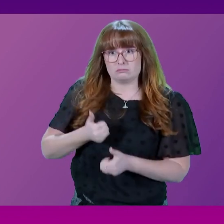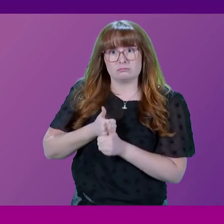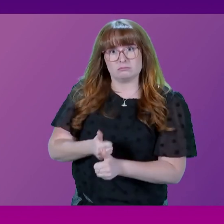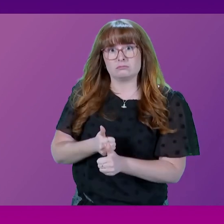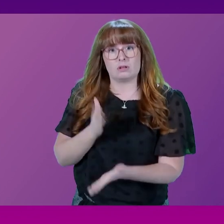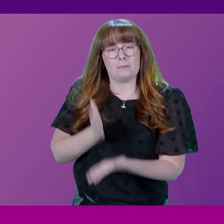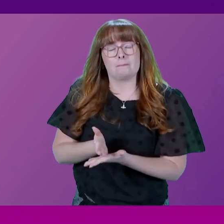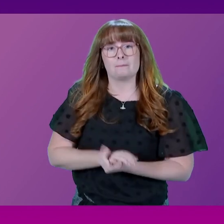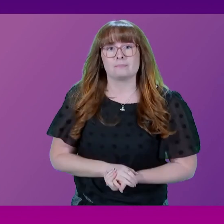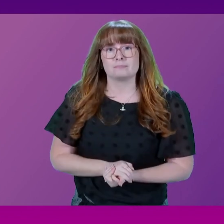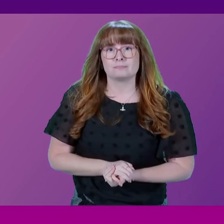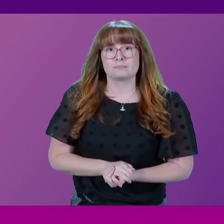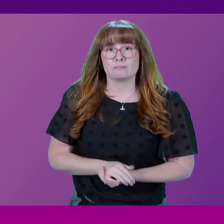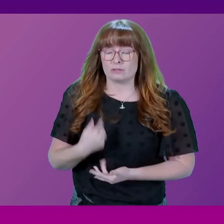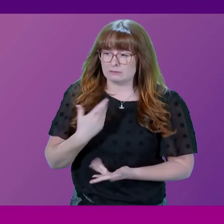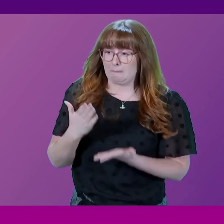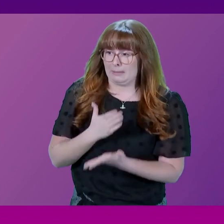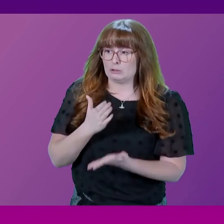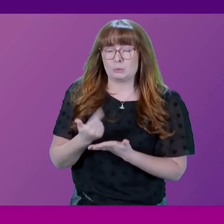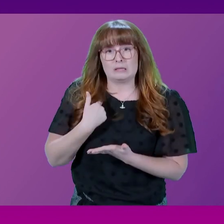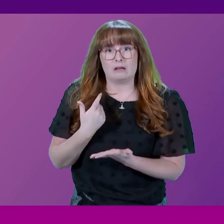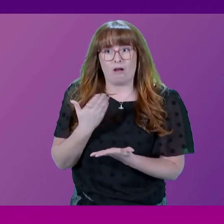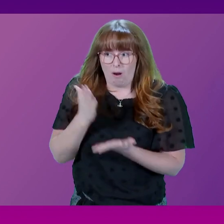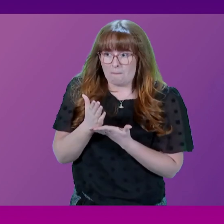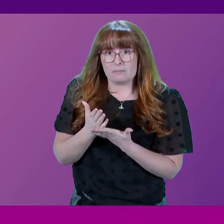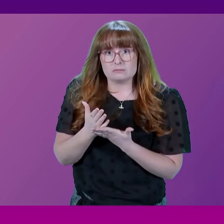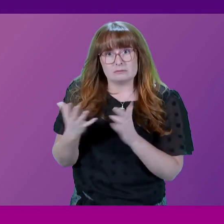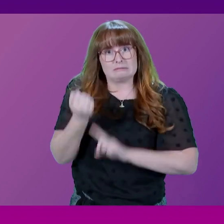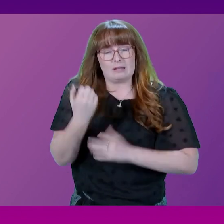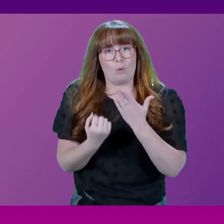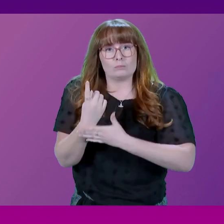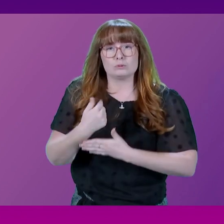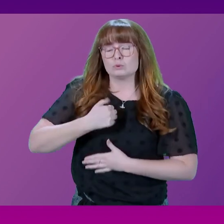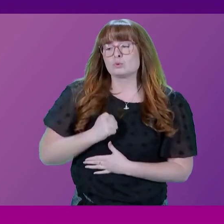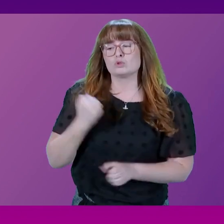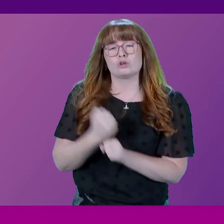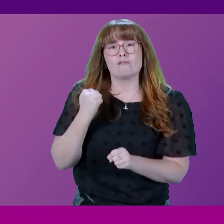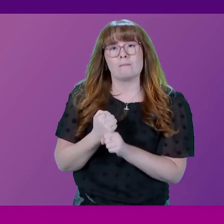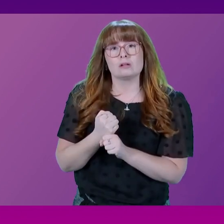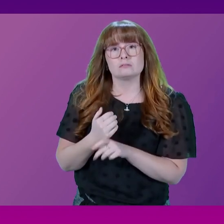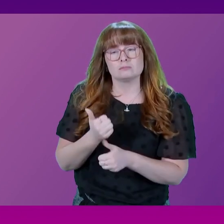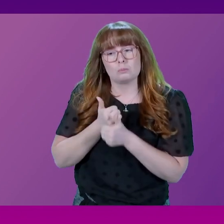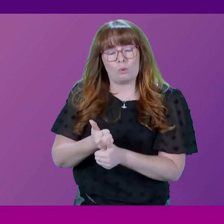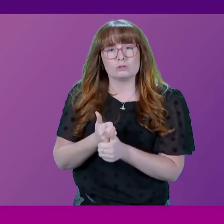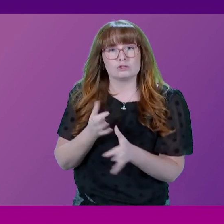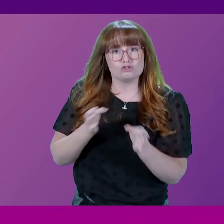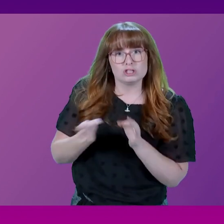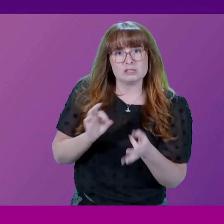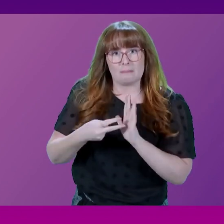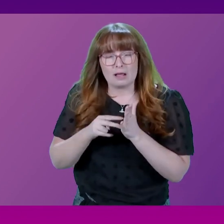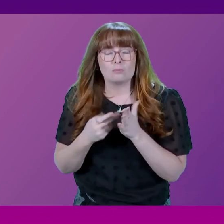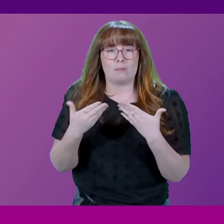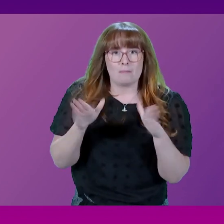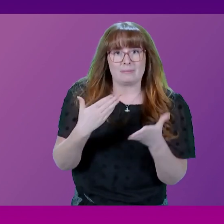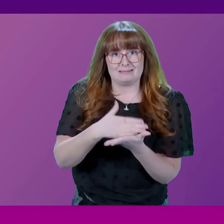100%. To ensure we seize this opportunity, the Scottish Government supports the strategic investment model with public and private sector